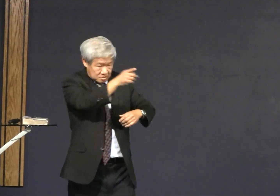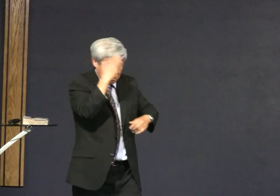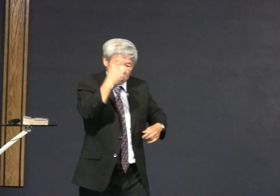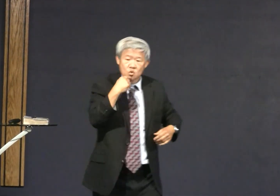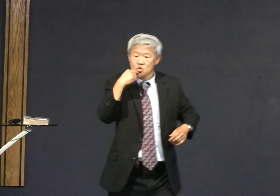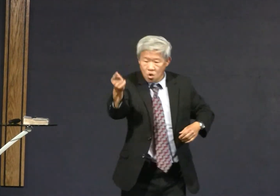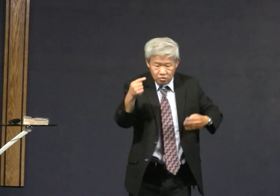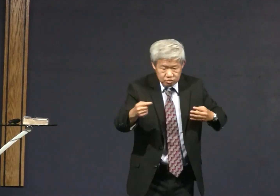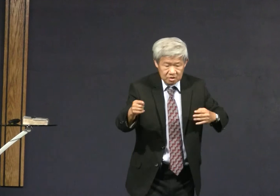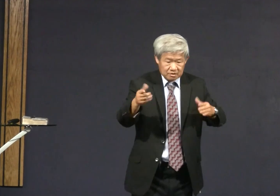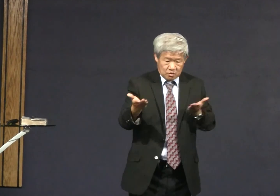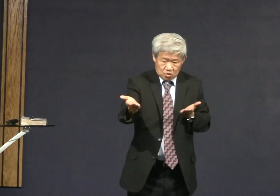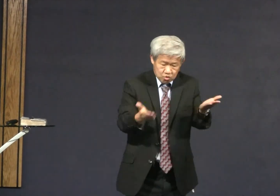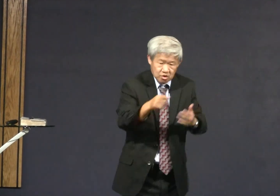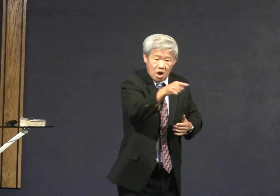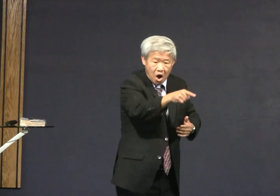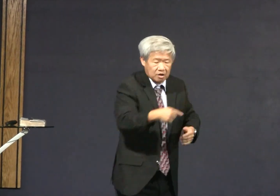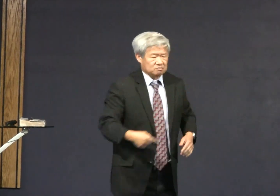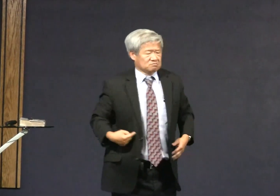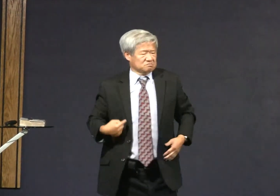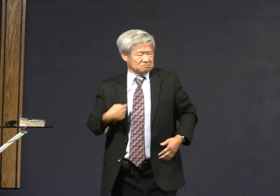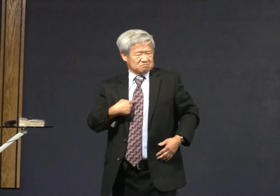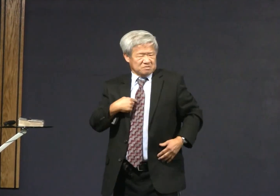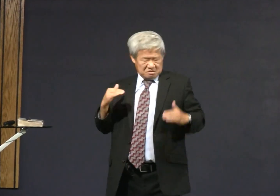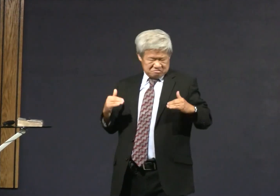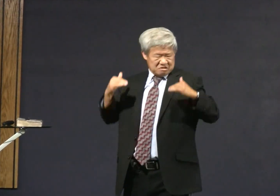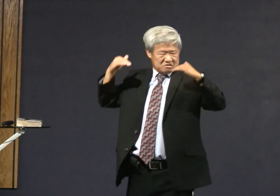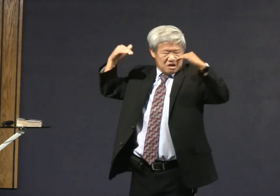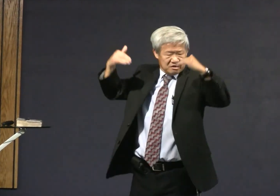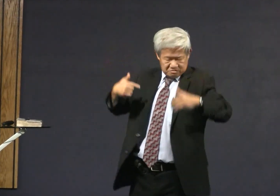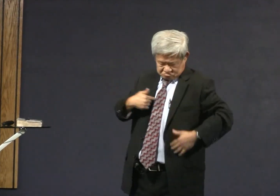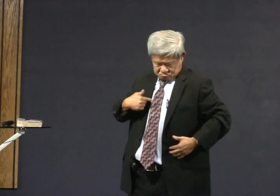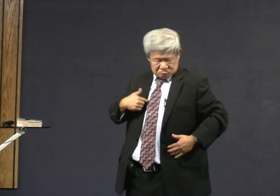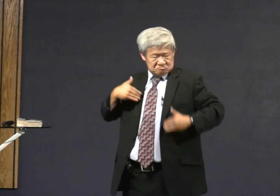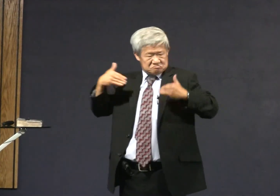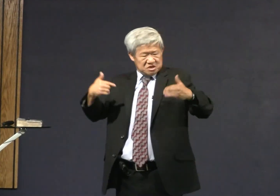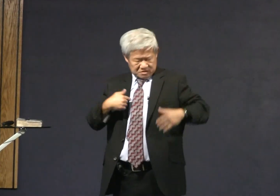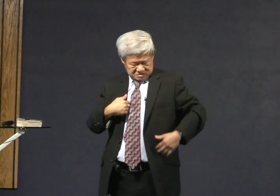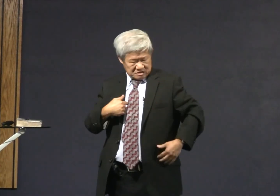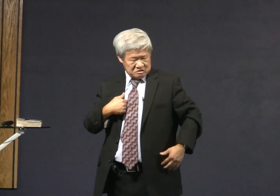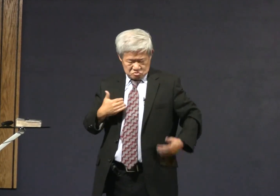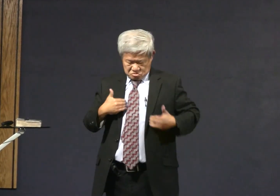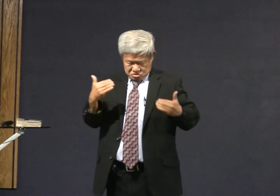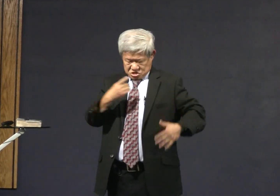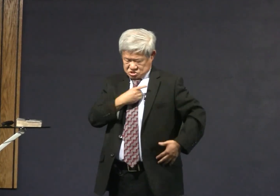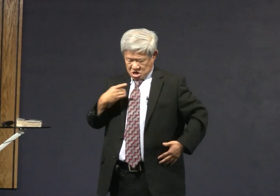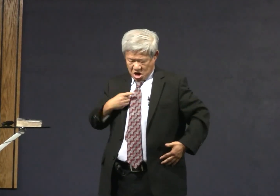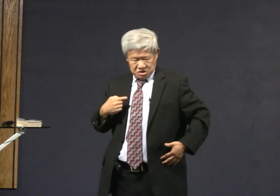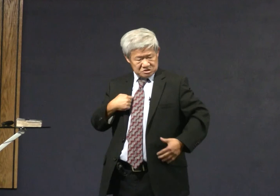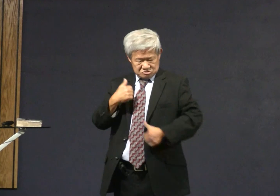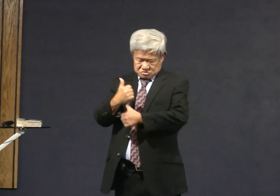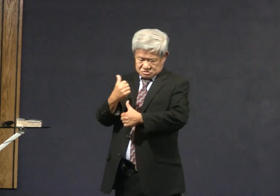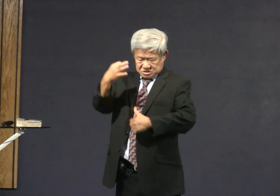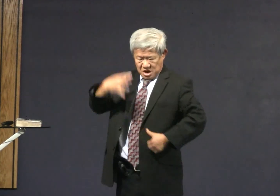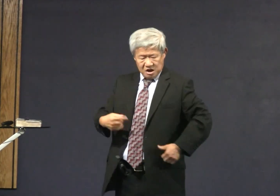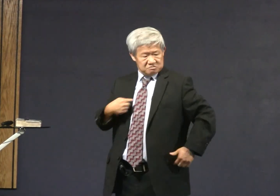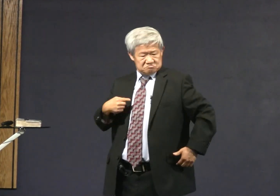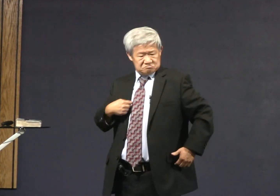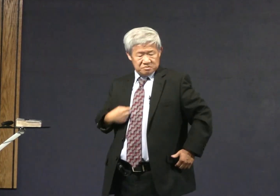when you ask for help and they ask if they can help you, you should accept their help. You know, if I'm a